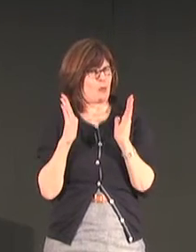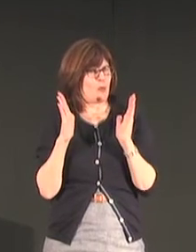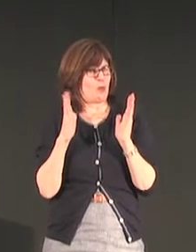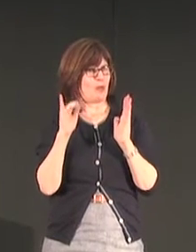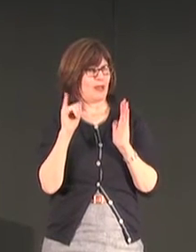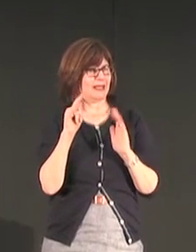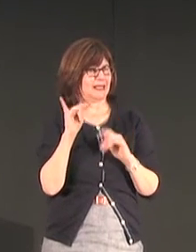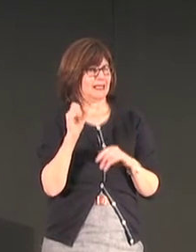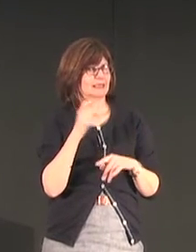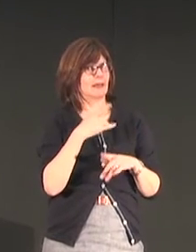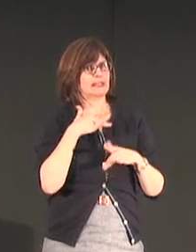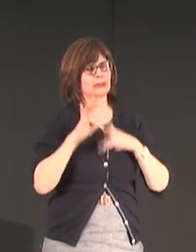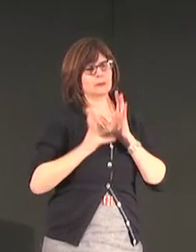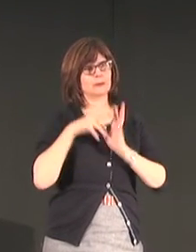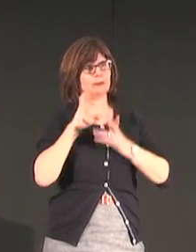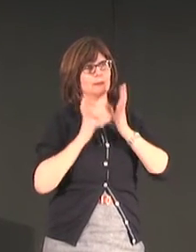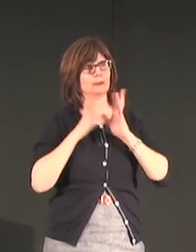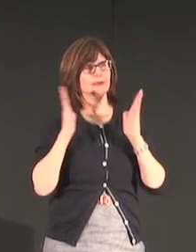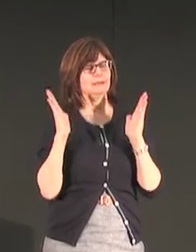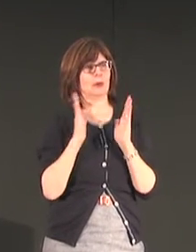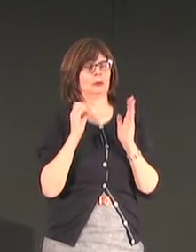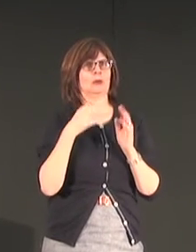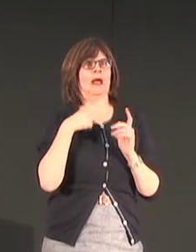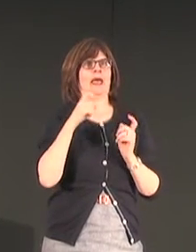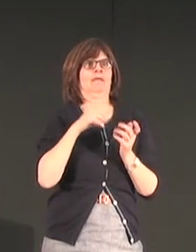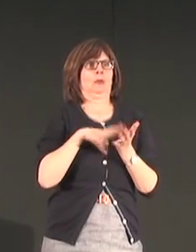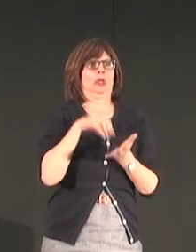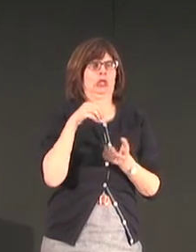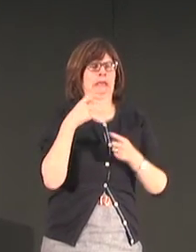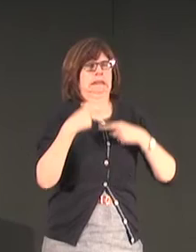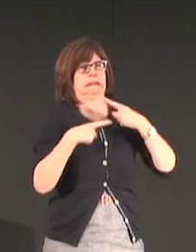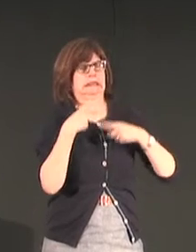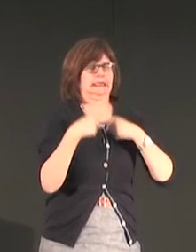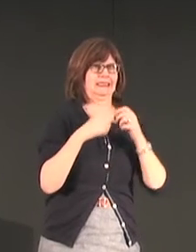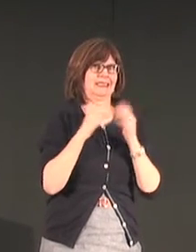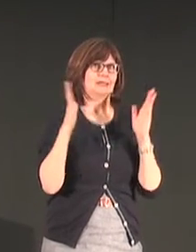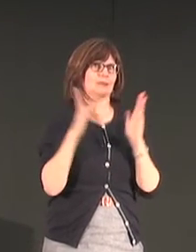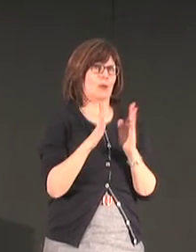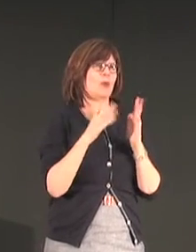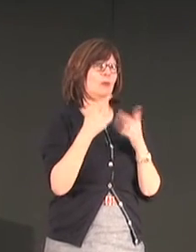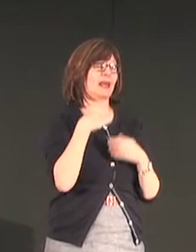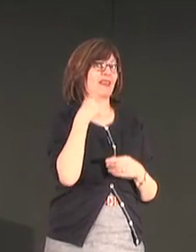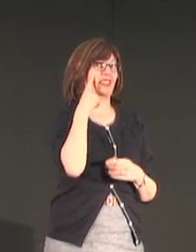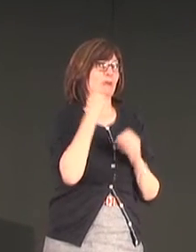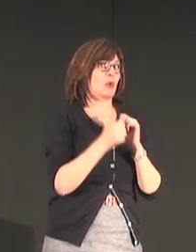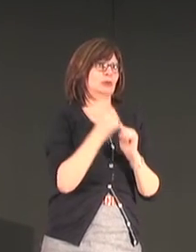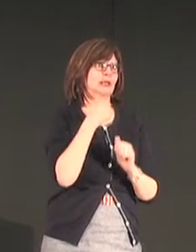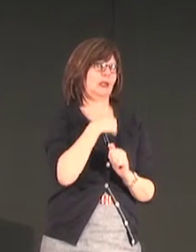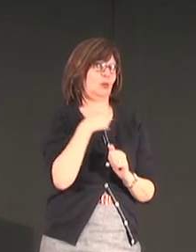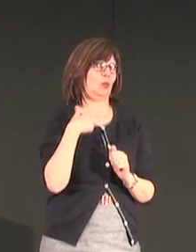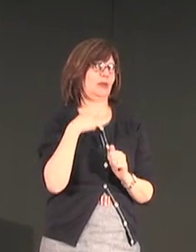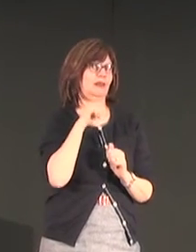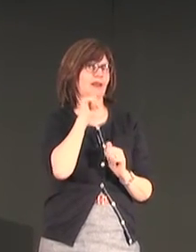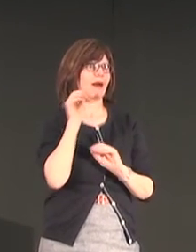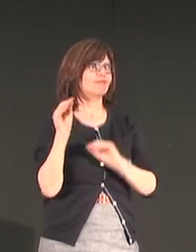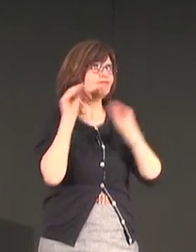did you see how small the signing space was that they often tend to sign just right in front of under the chin in front of the